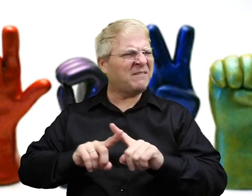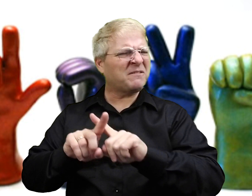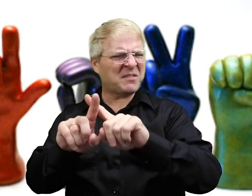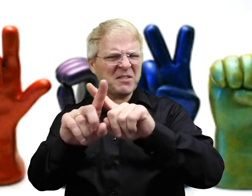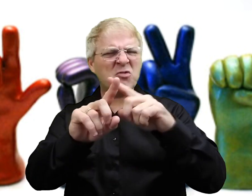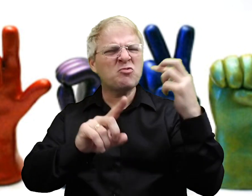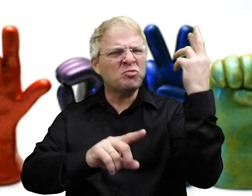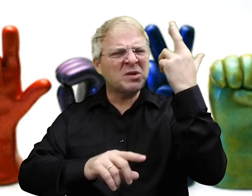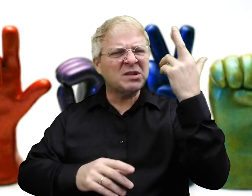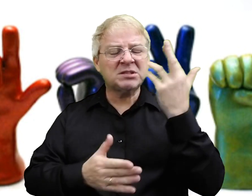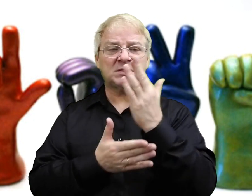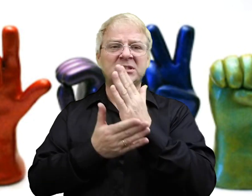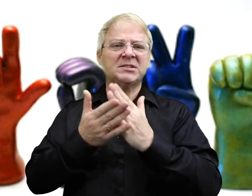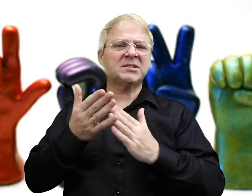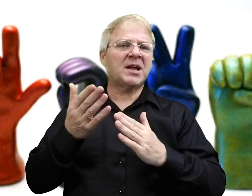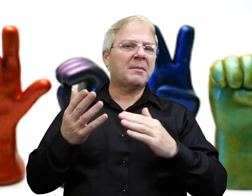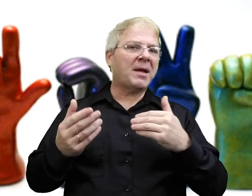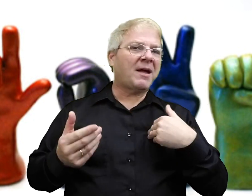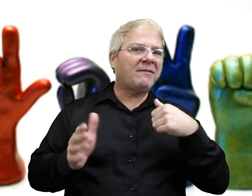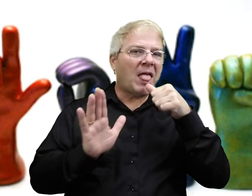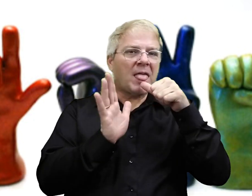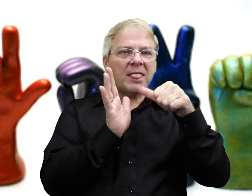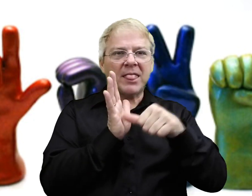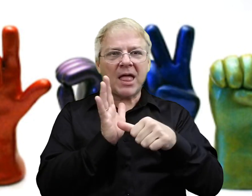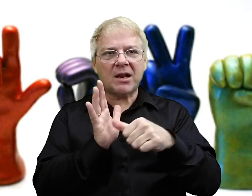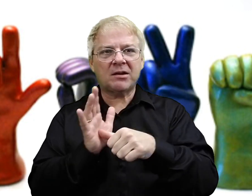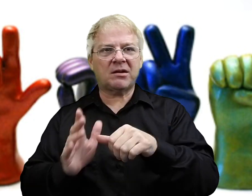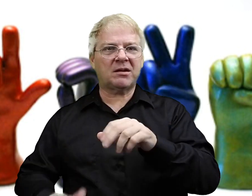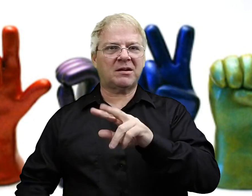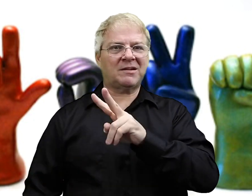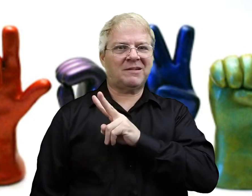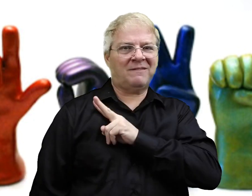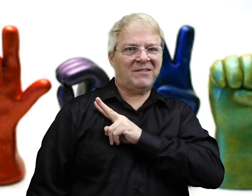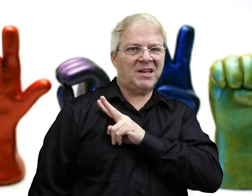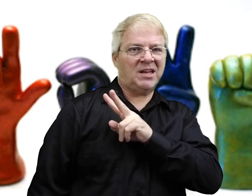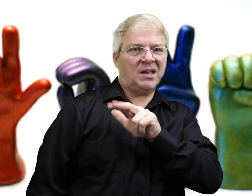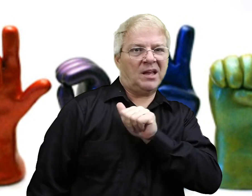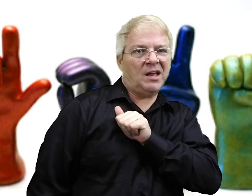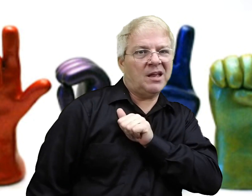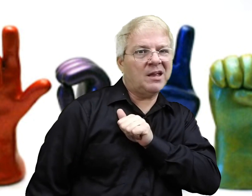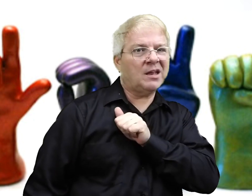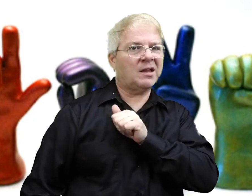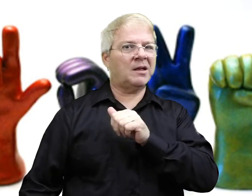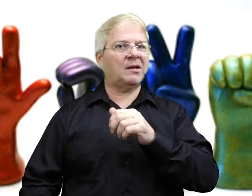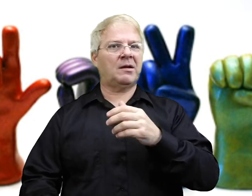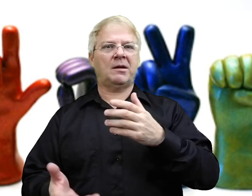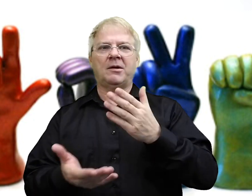And so, there's different reasons that you might be given a sign name. Some people have initialized signs such as VA.